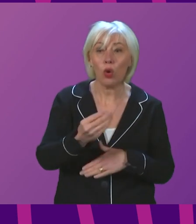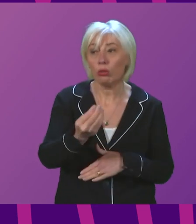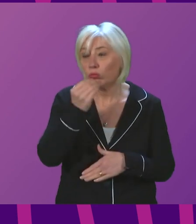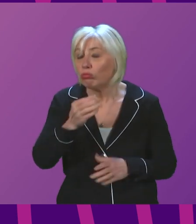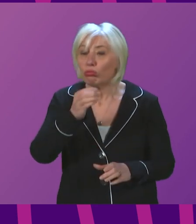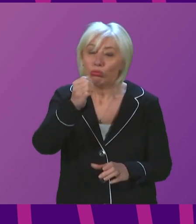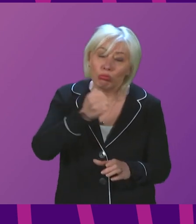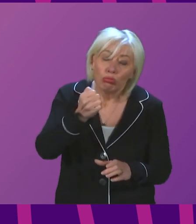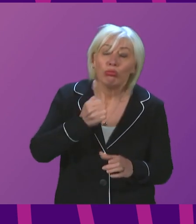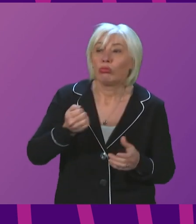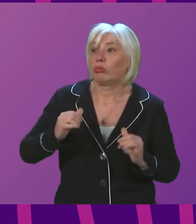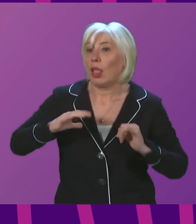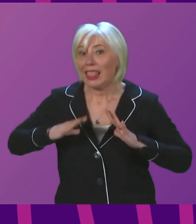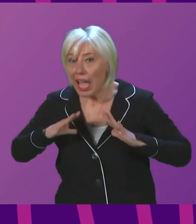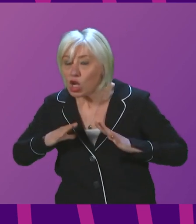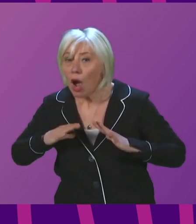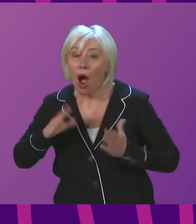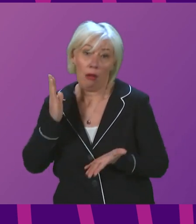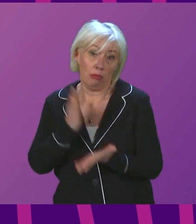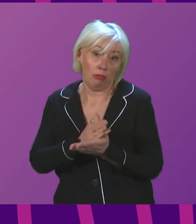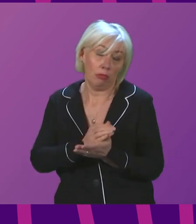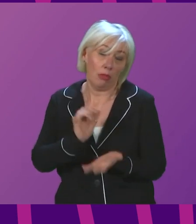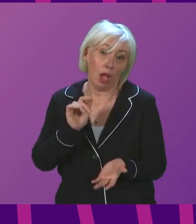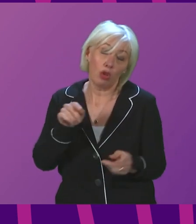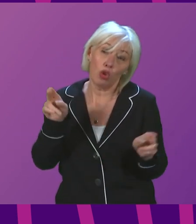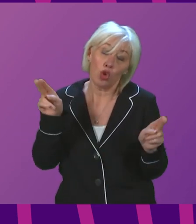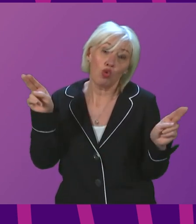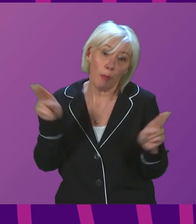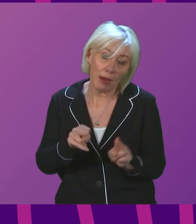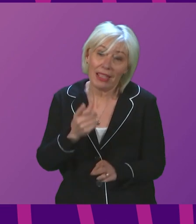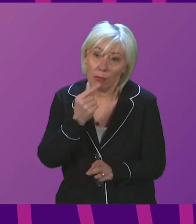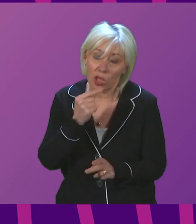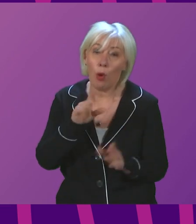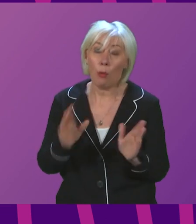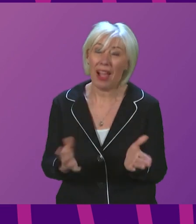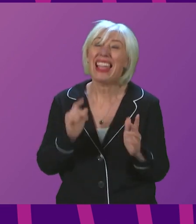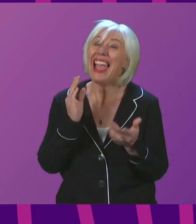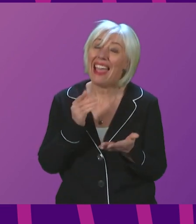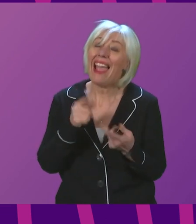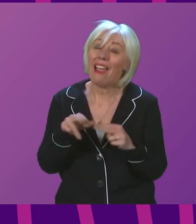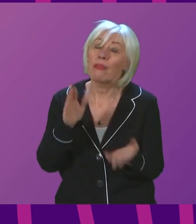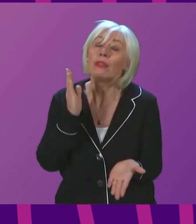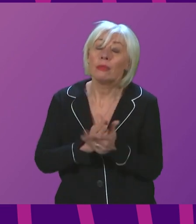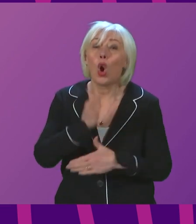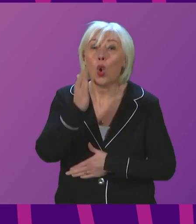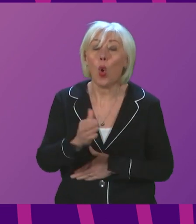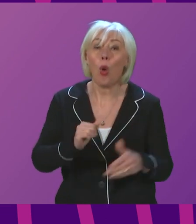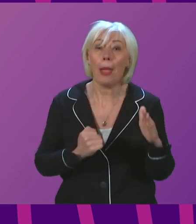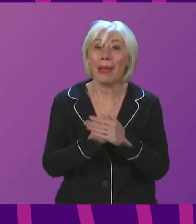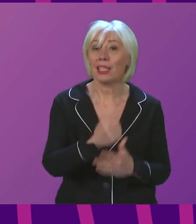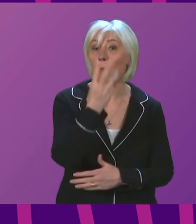venues, and remember our core advice remains to minimise this, there should be no more than three households represented in any group.